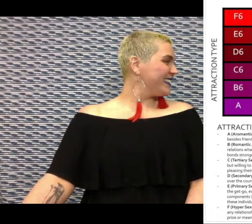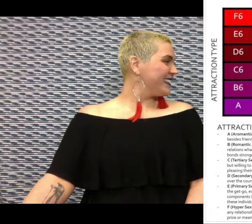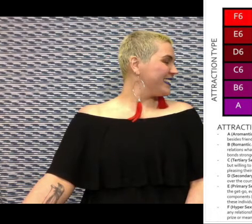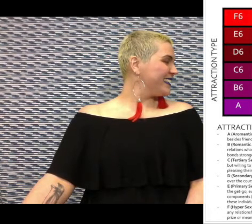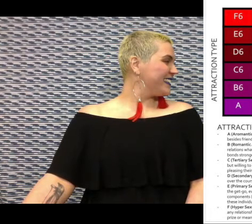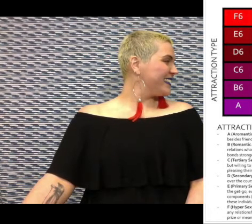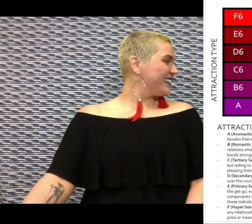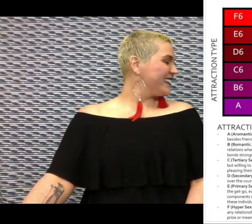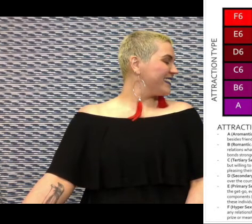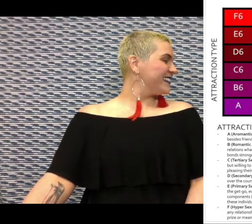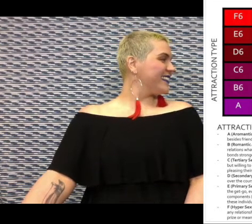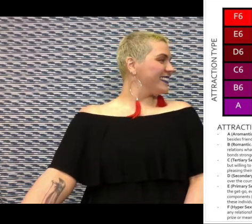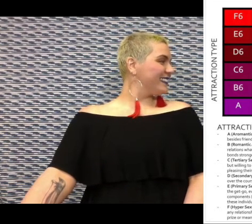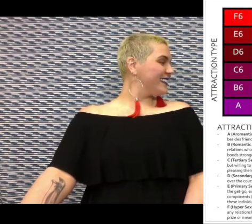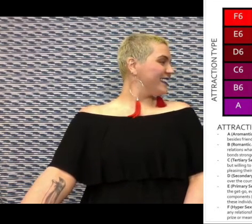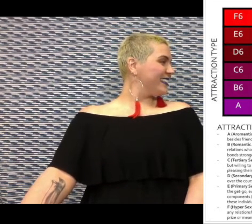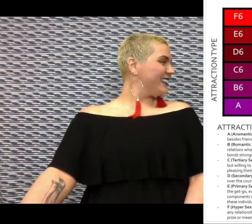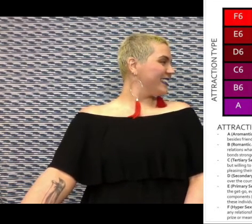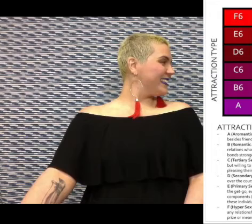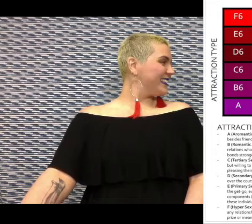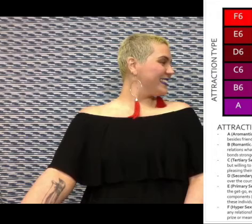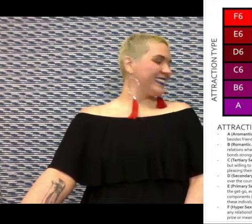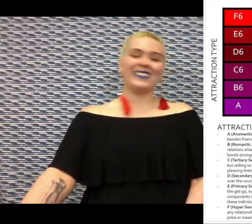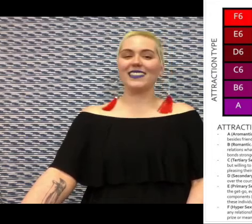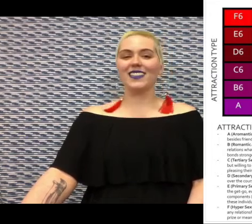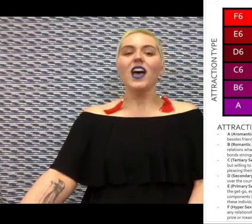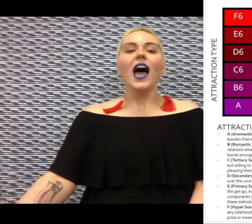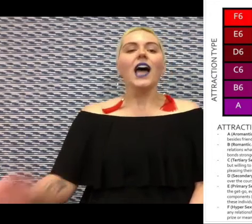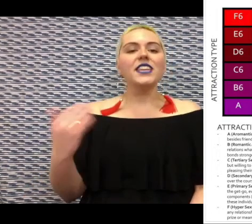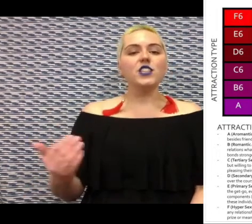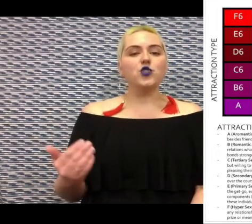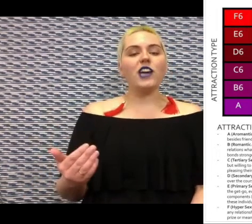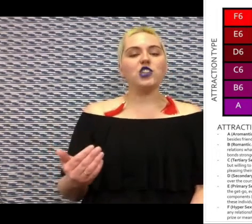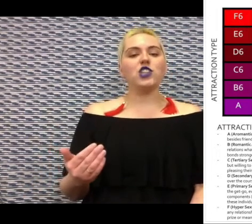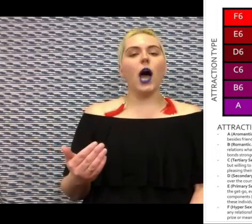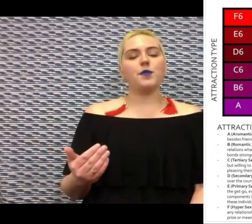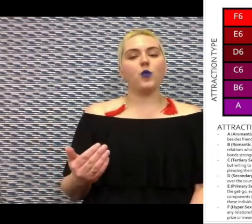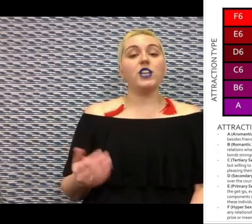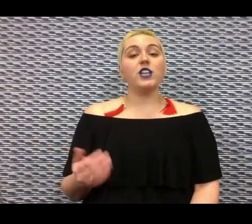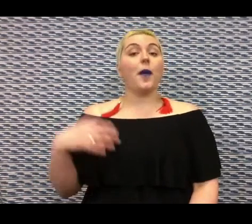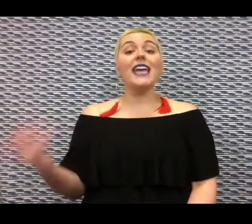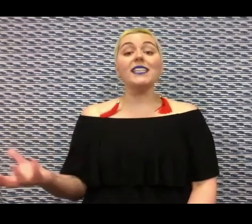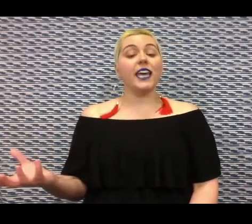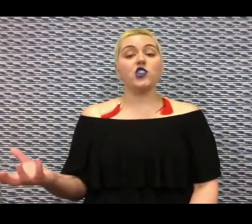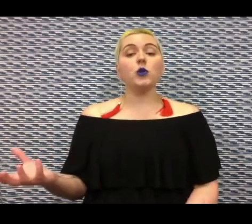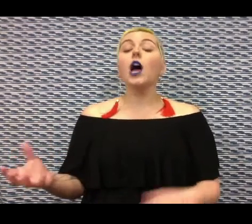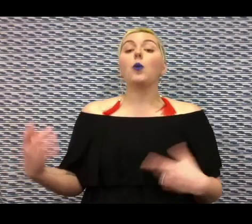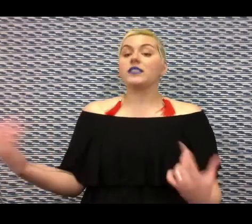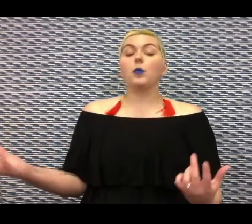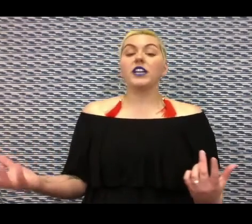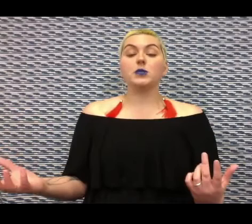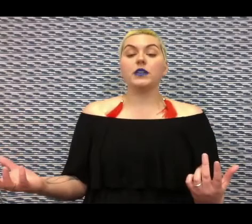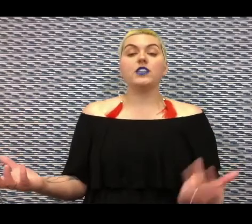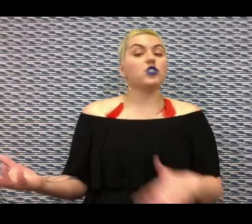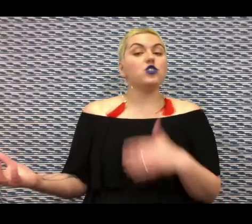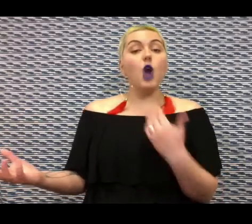categorized by orientation as well as attraction type. These attraction types range from asexual where